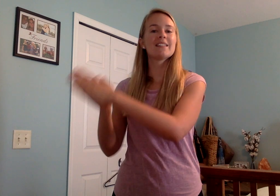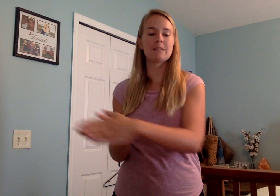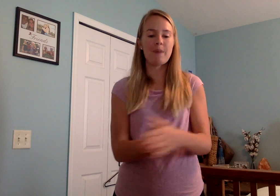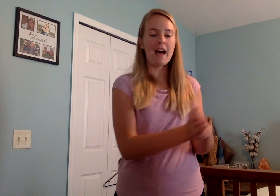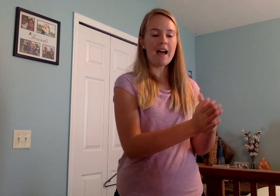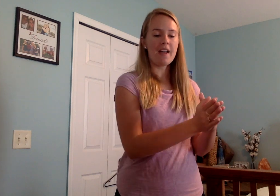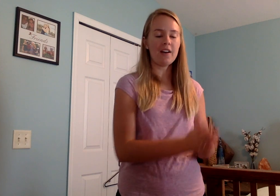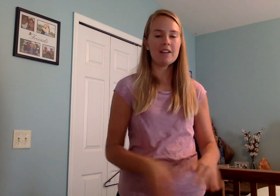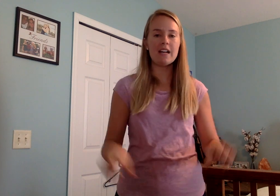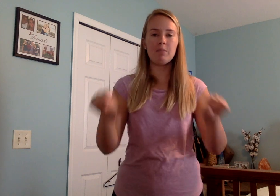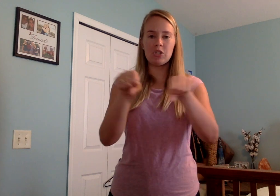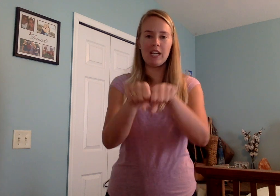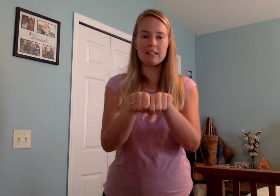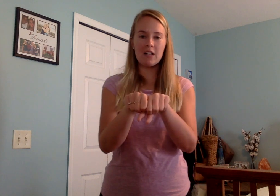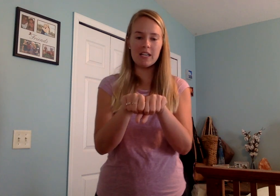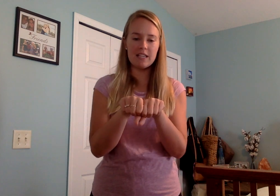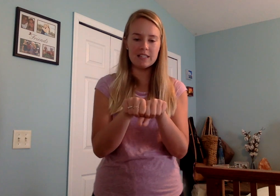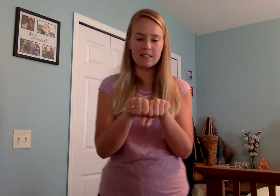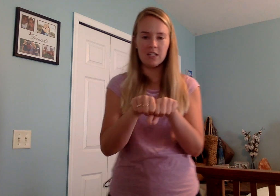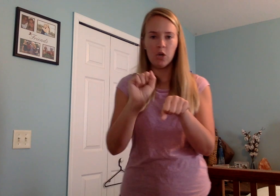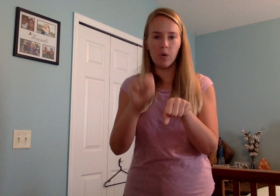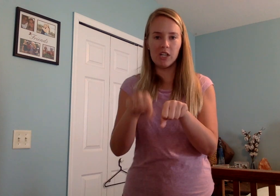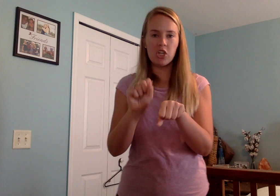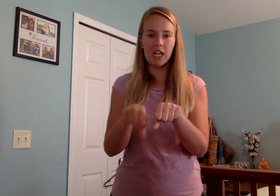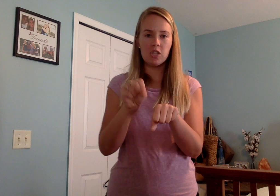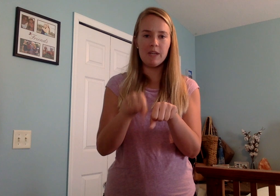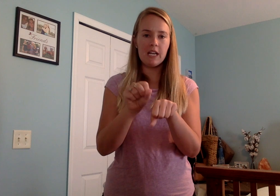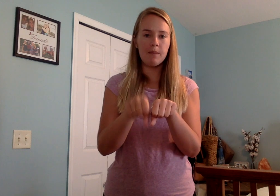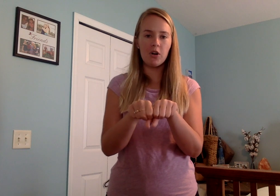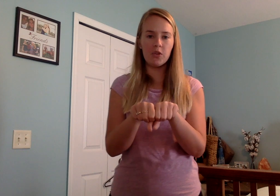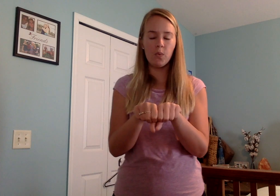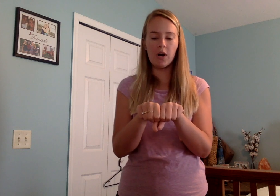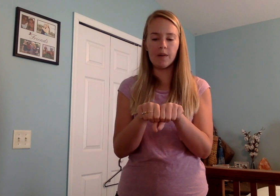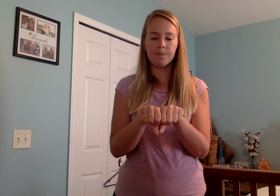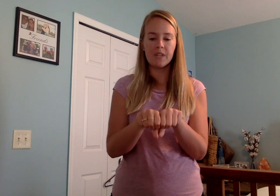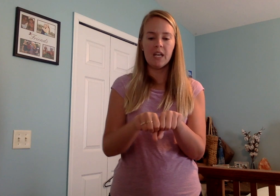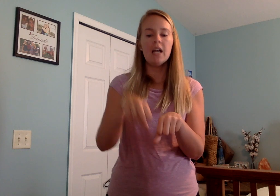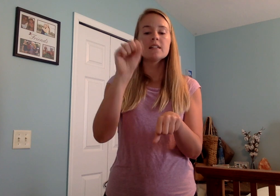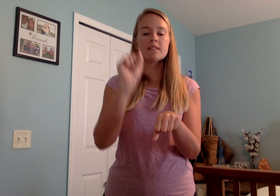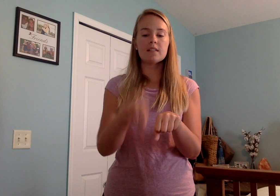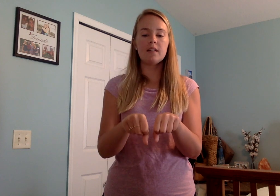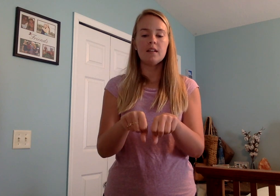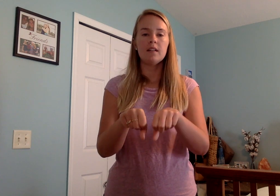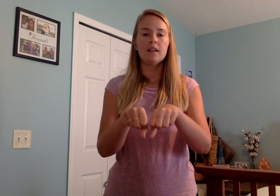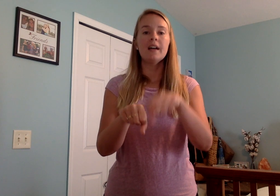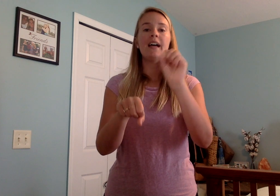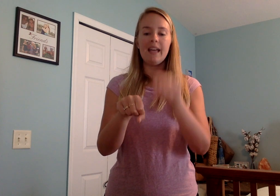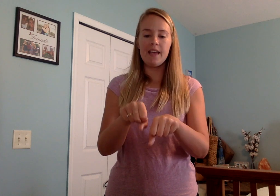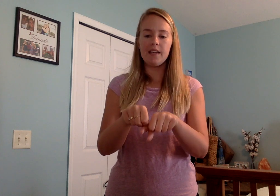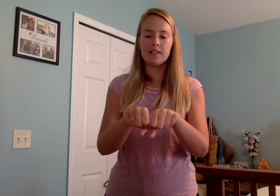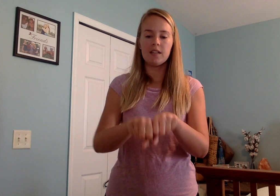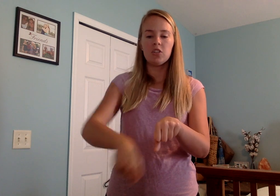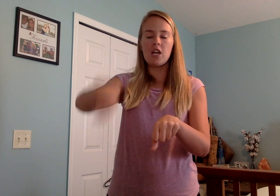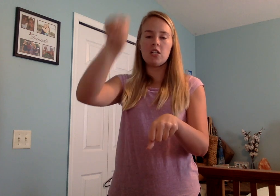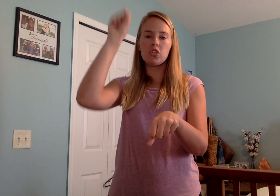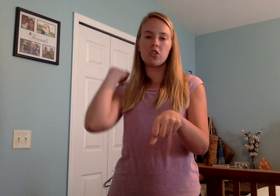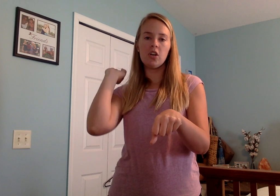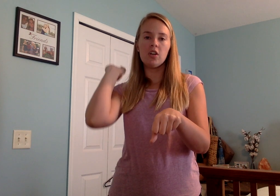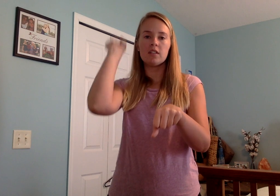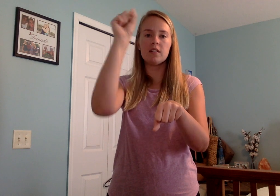spy. All right, put your hands out like this. We're going to change the beginning part in the word. Sk-ate, change sk to